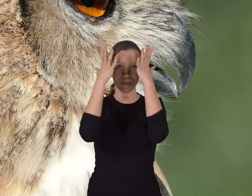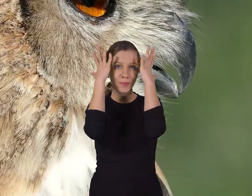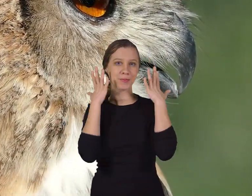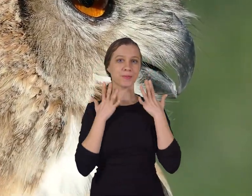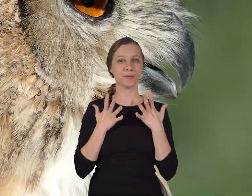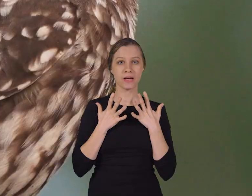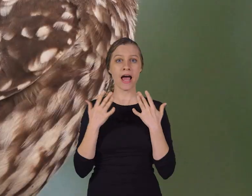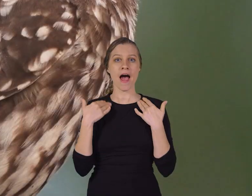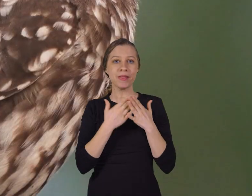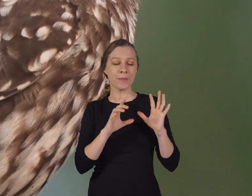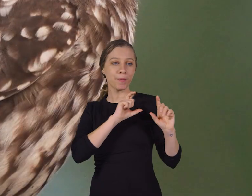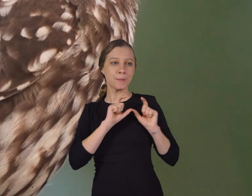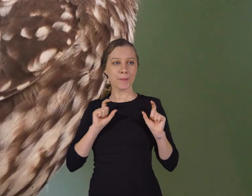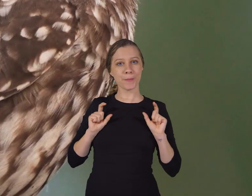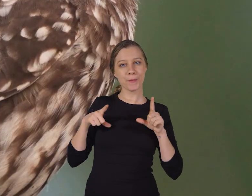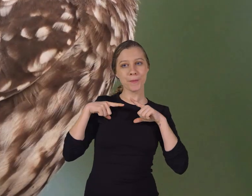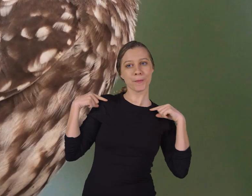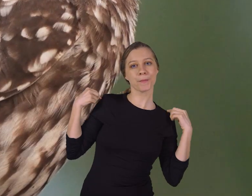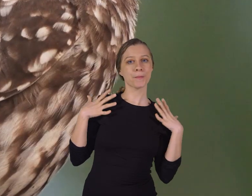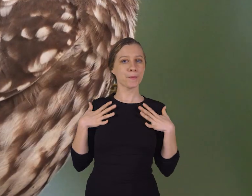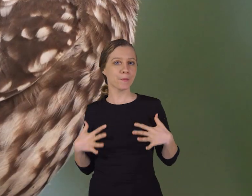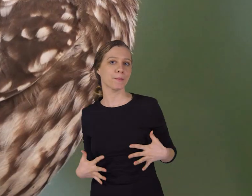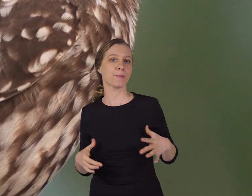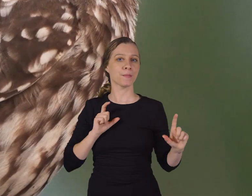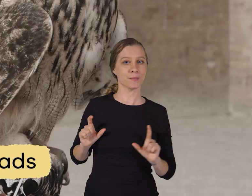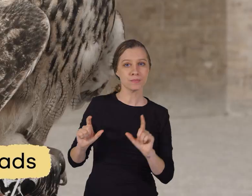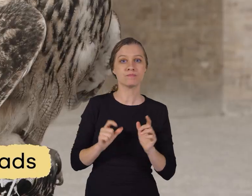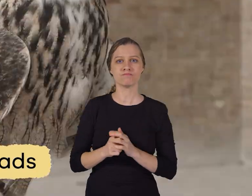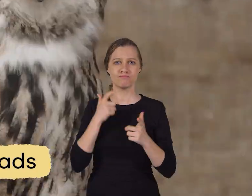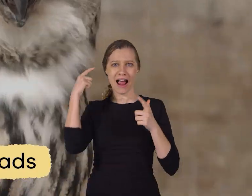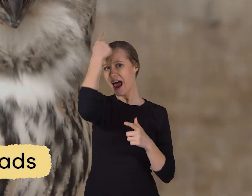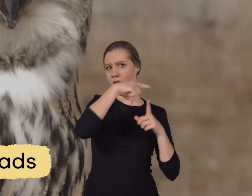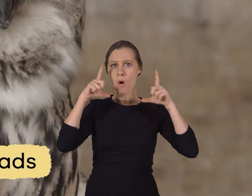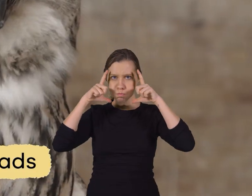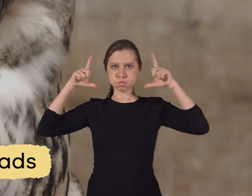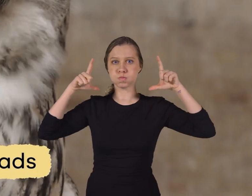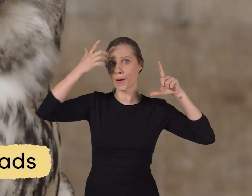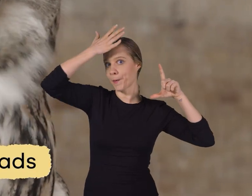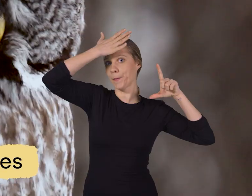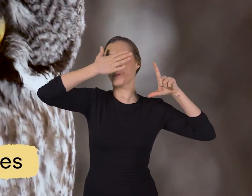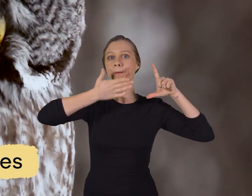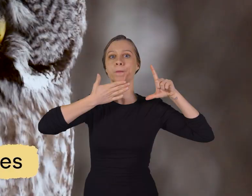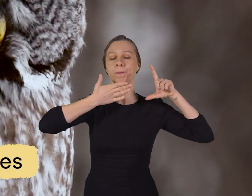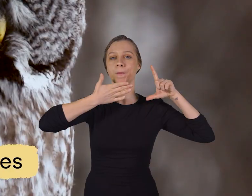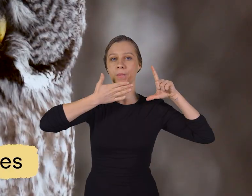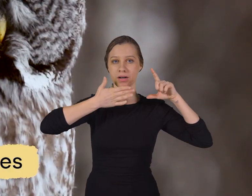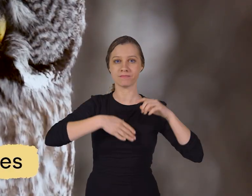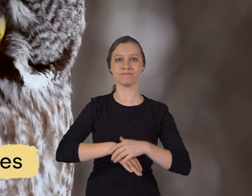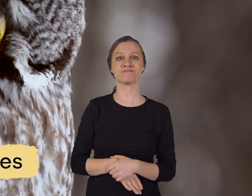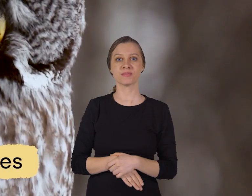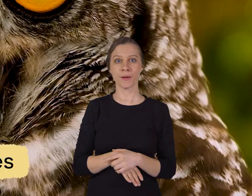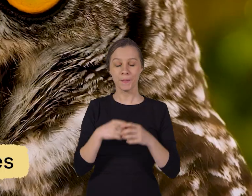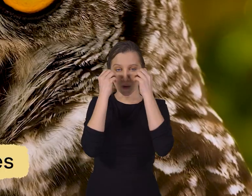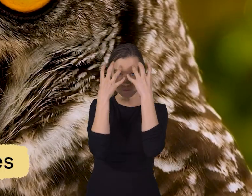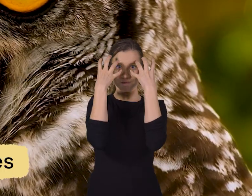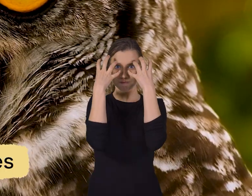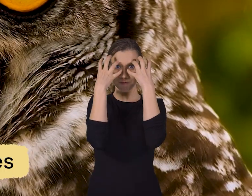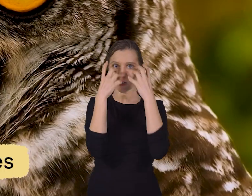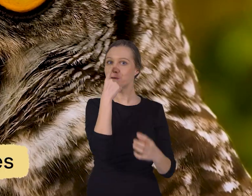feathers with streaks or spots. They have large heads, flat faces, big eyes,